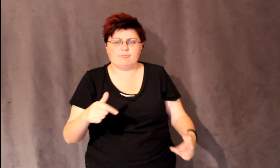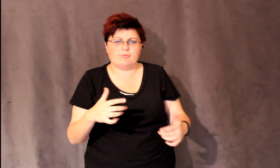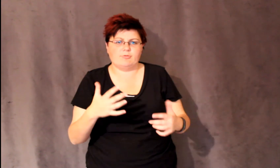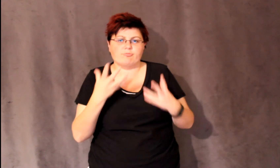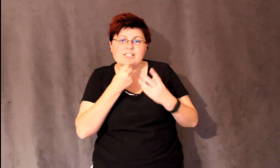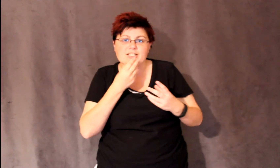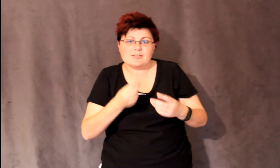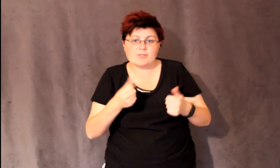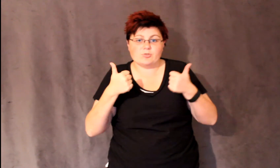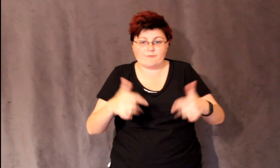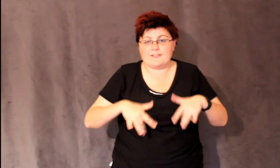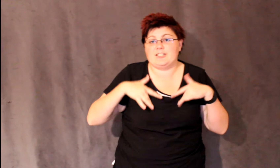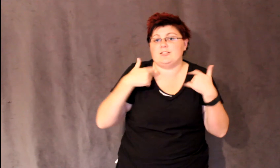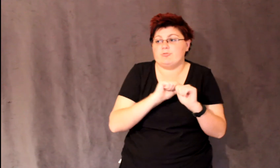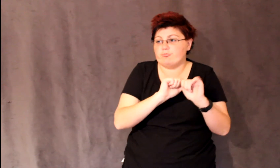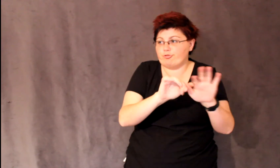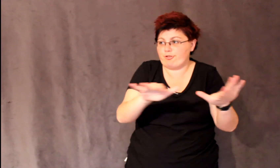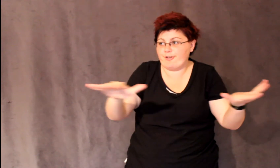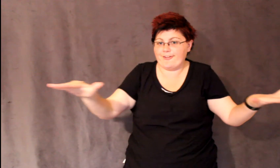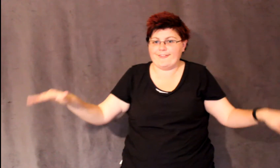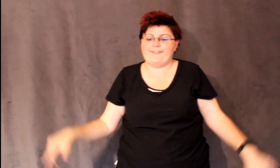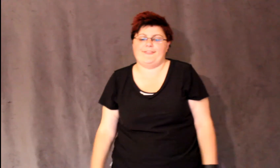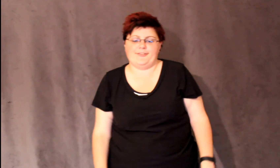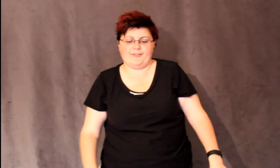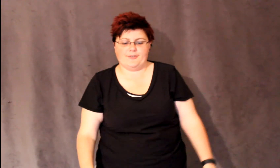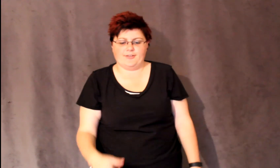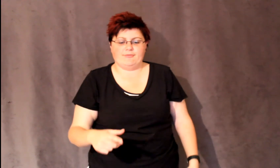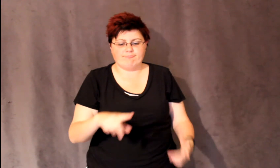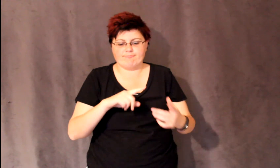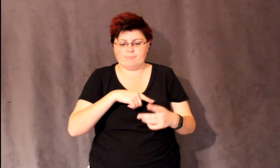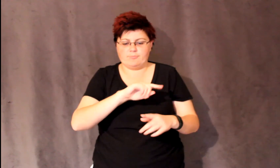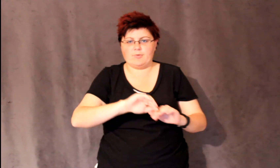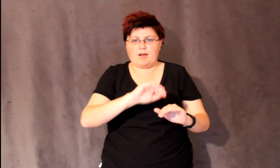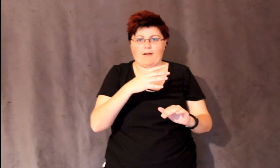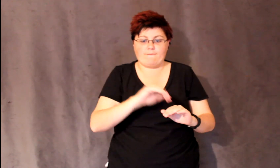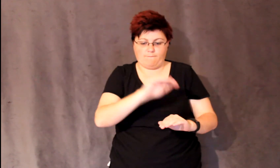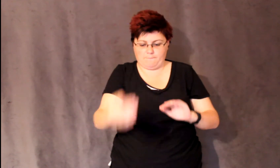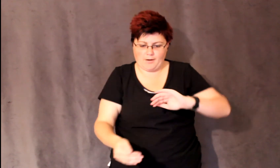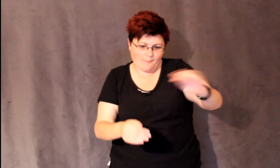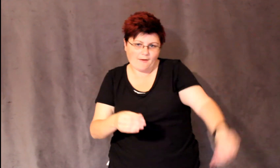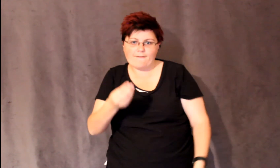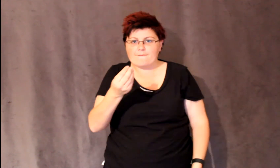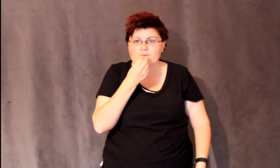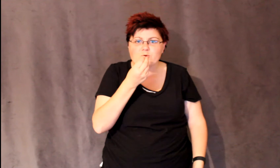spirit ring Later we'll have some pumpkin pie And we'll do some